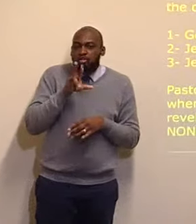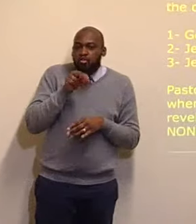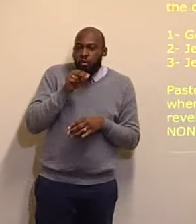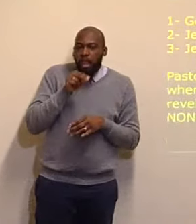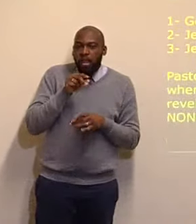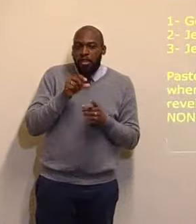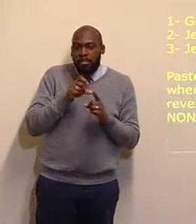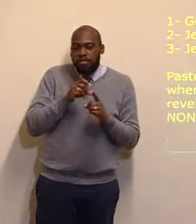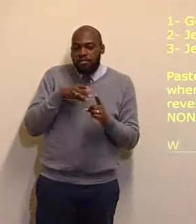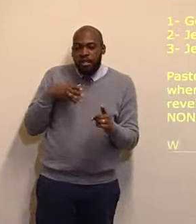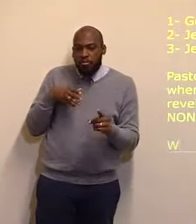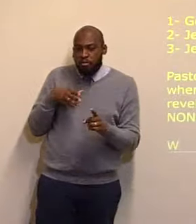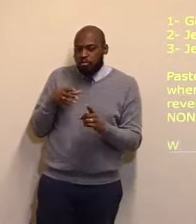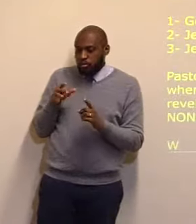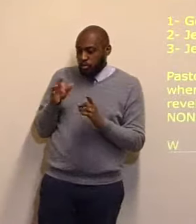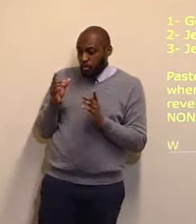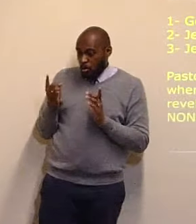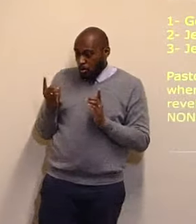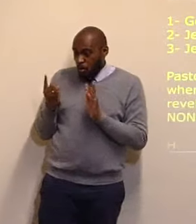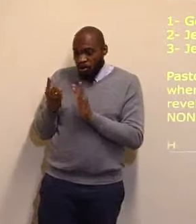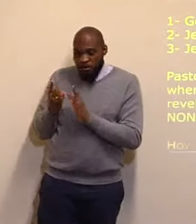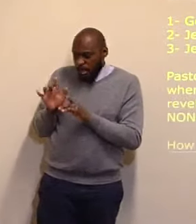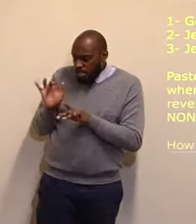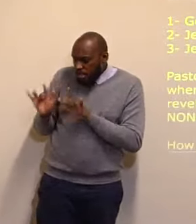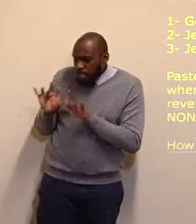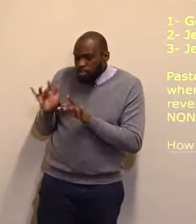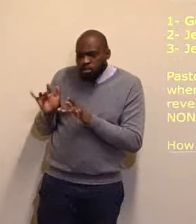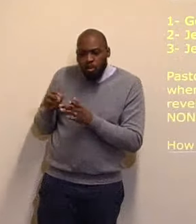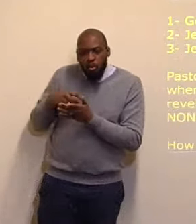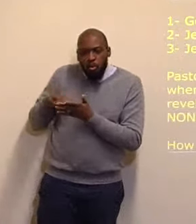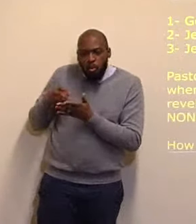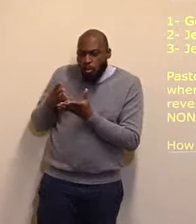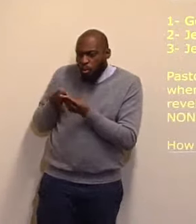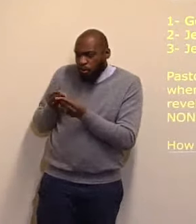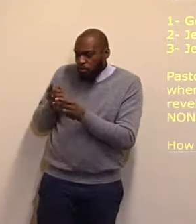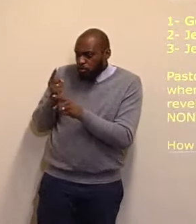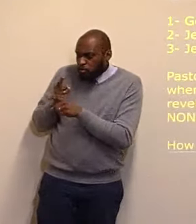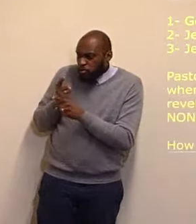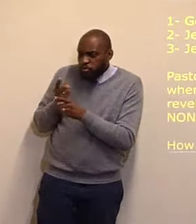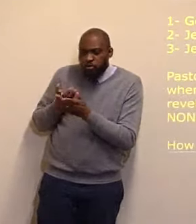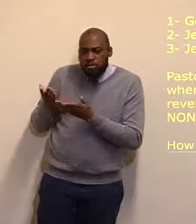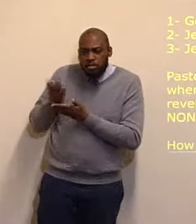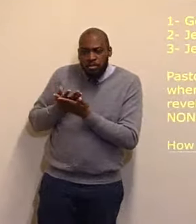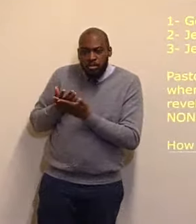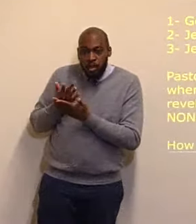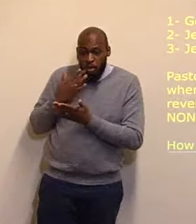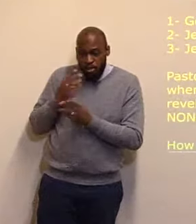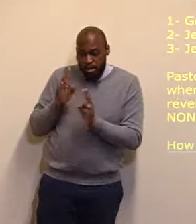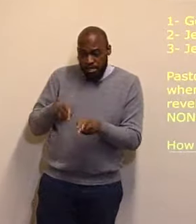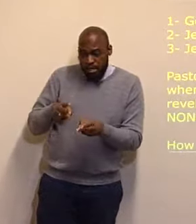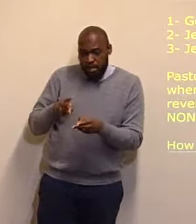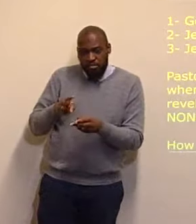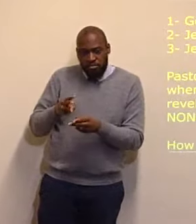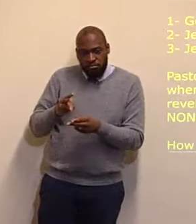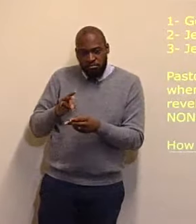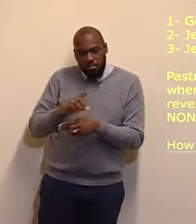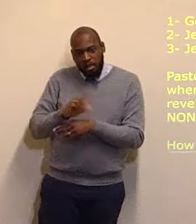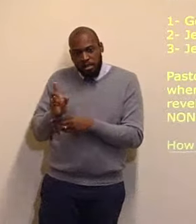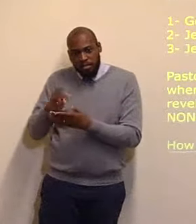they ate with him, they walked with him, and they saw him, when he was risen from the dead. And the fourth